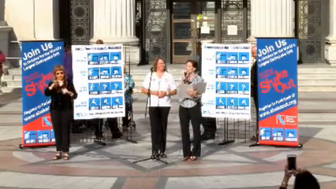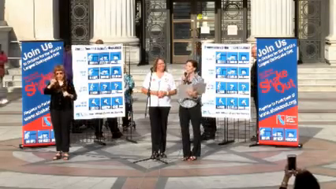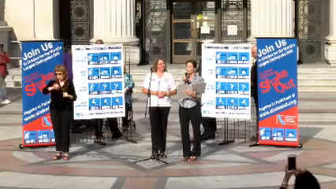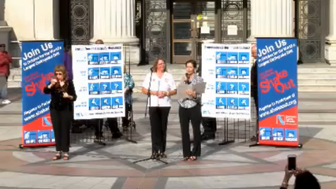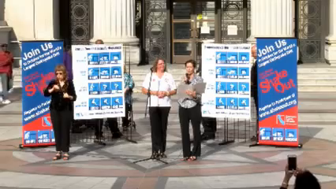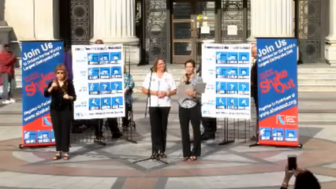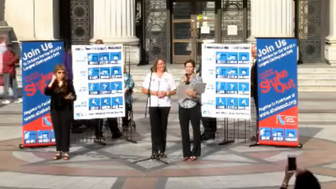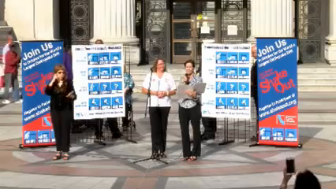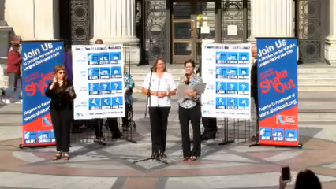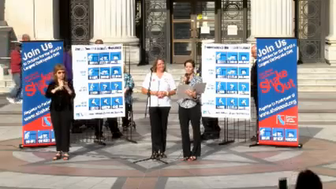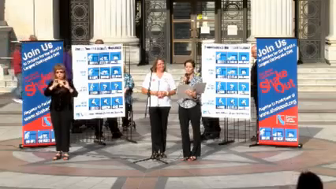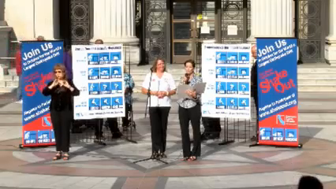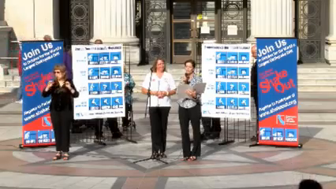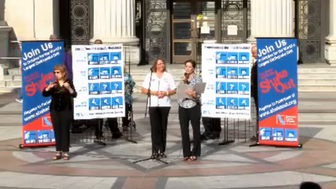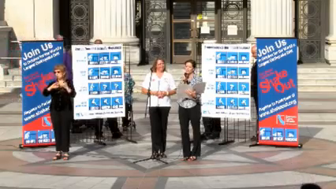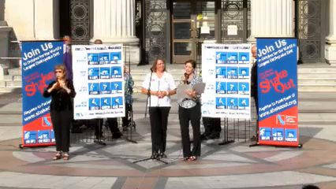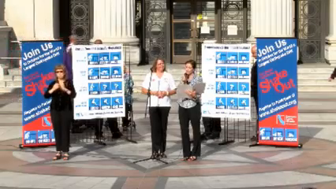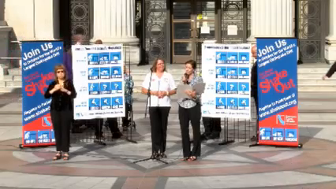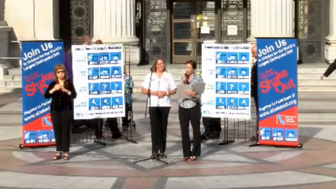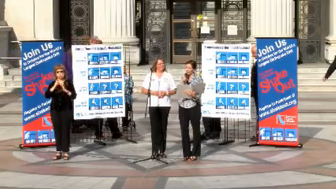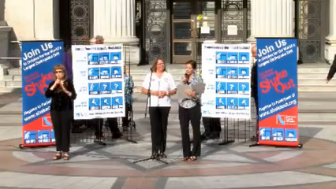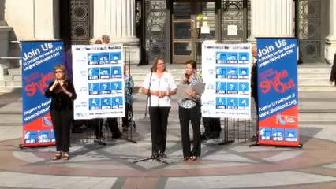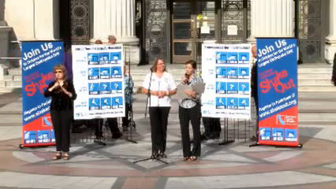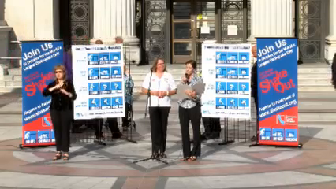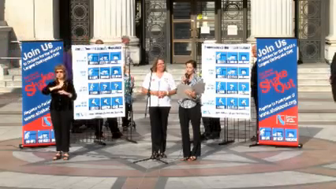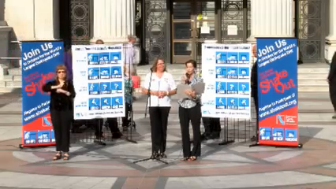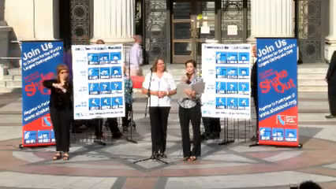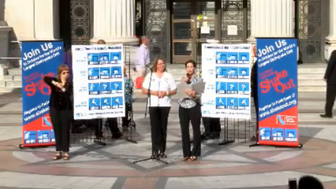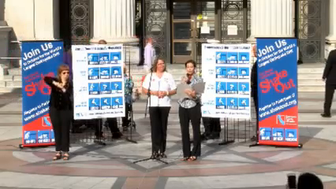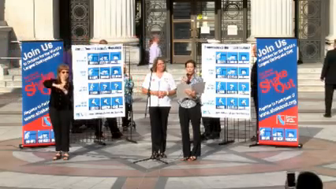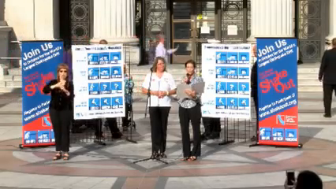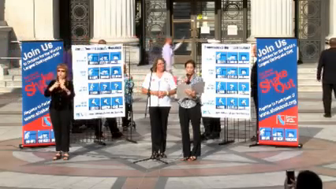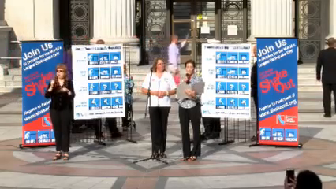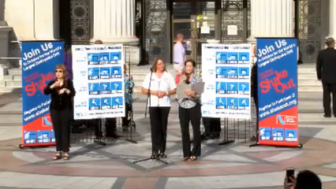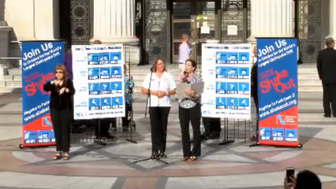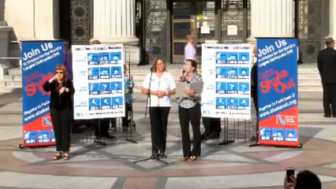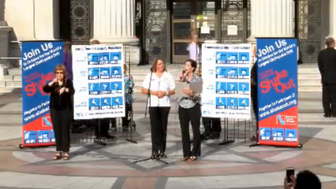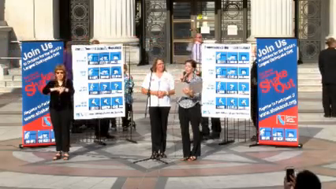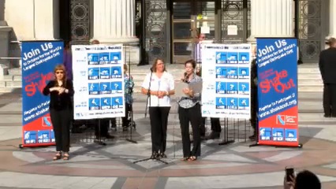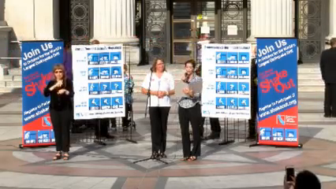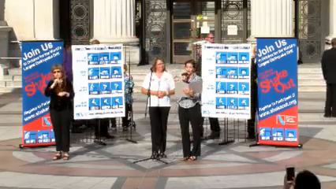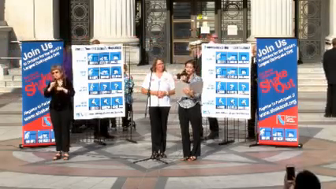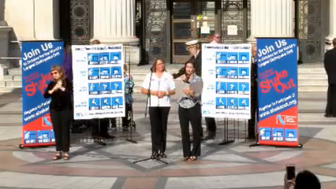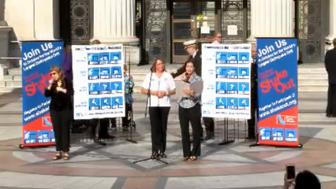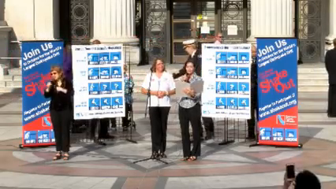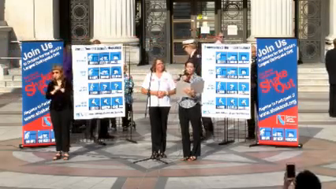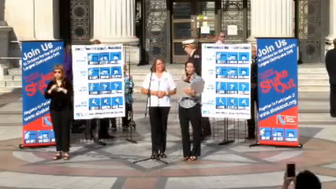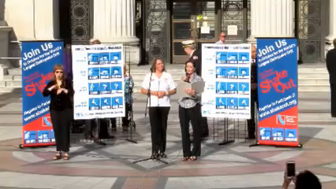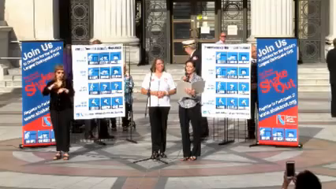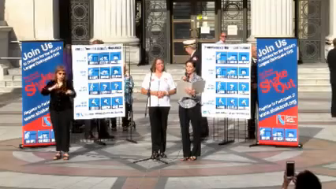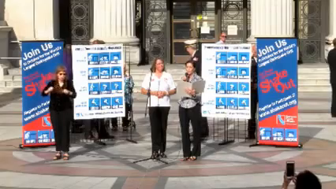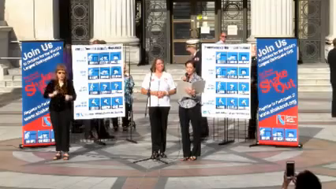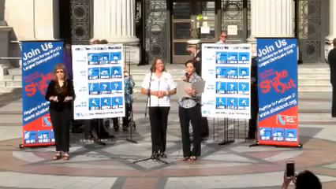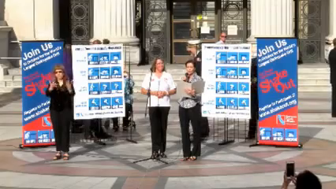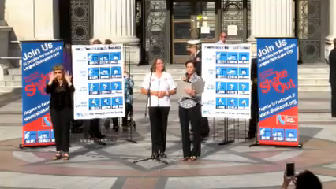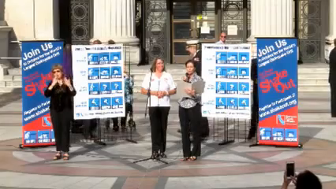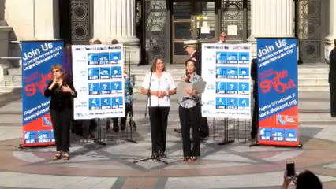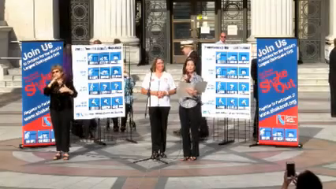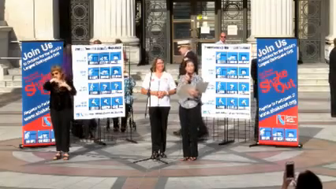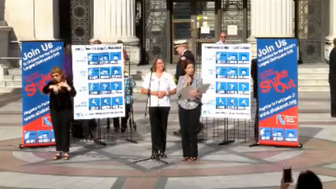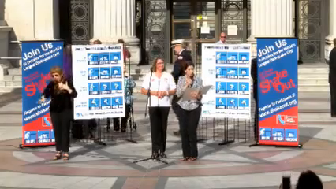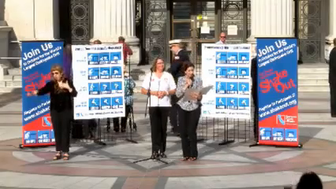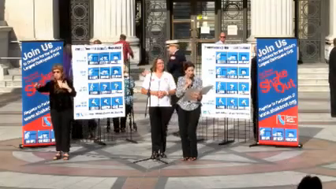that no community is immune to natural hazards whether it be earthquake wildfire flood winter